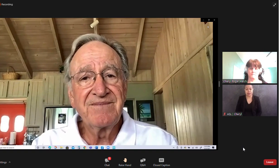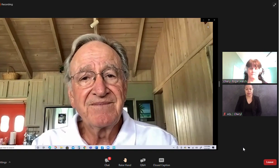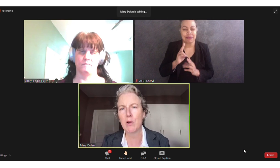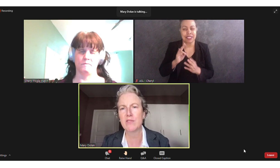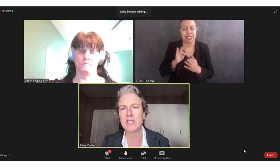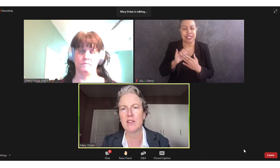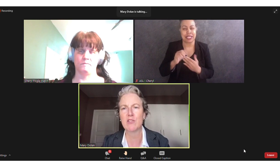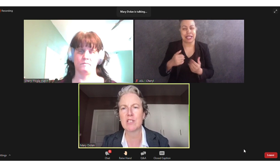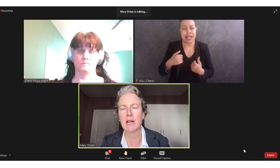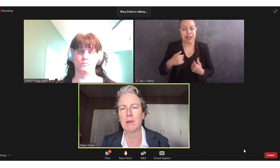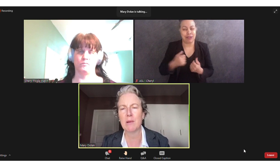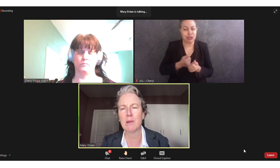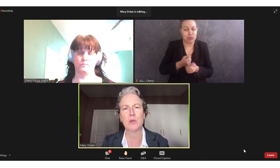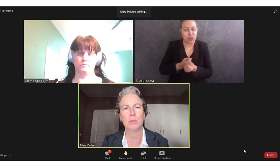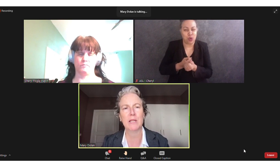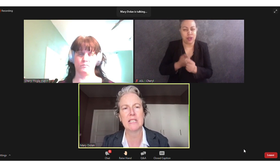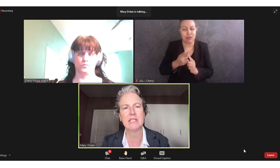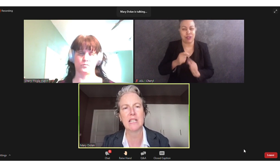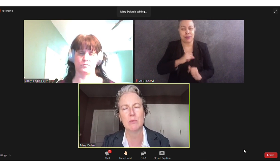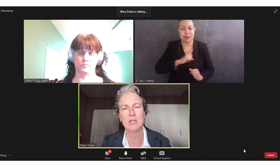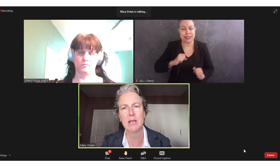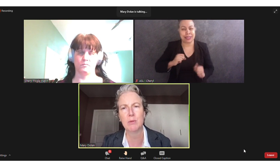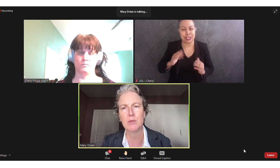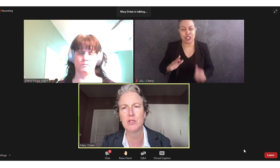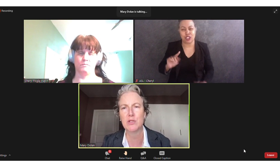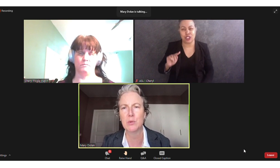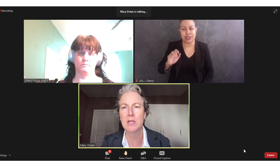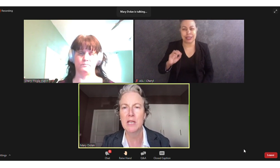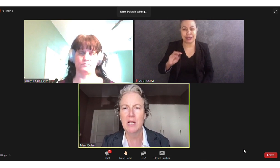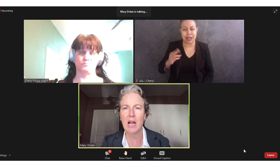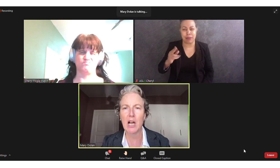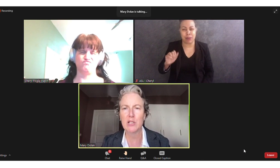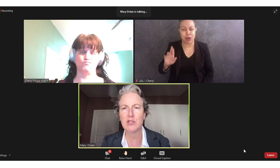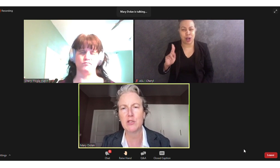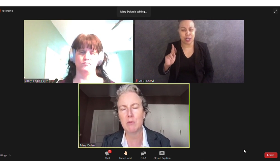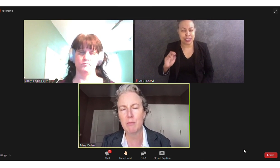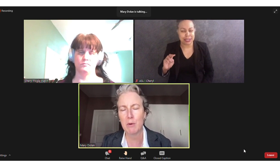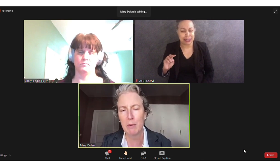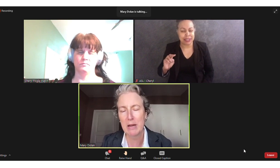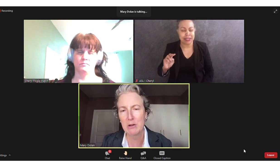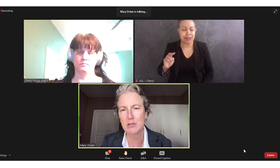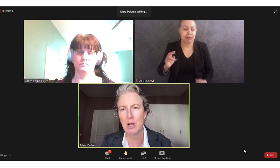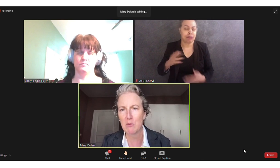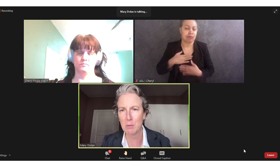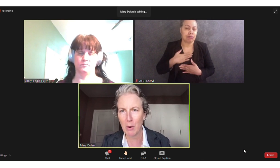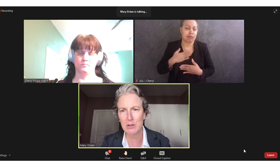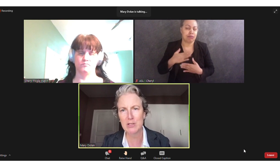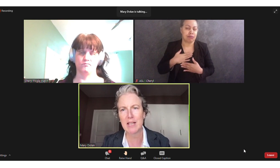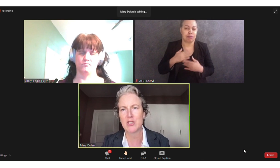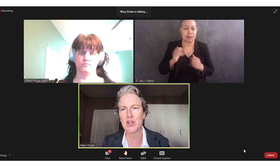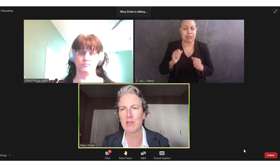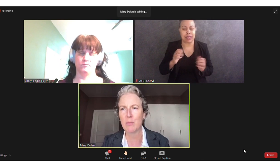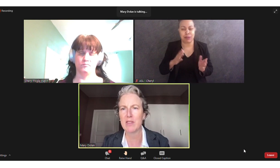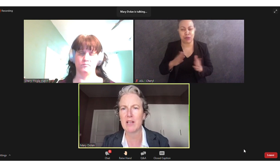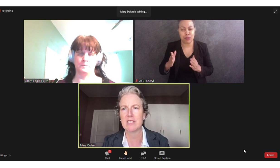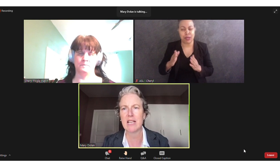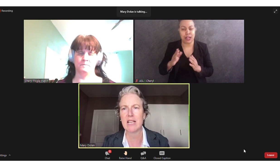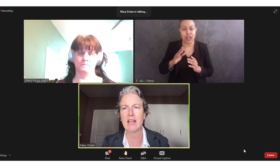Senator Tom Harkin, we're so pleased that he was able to prepare remarks and share them with us, and